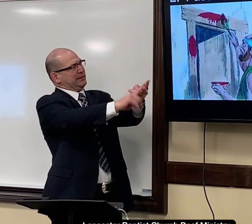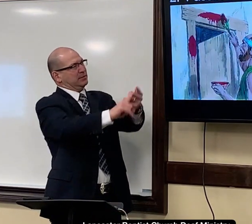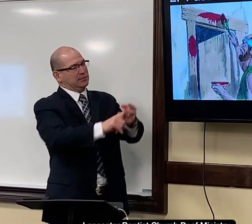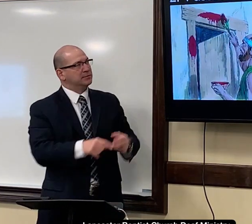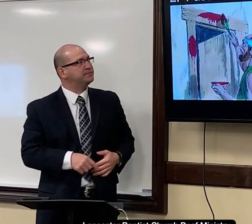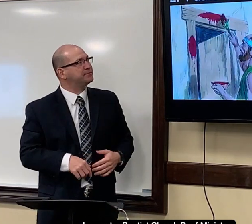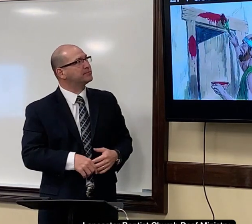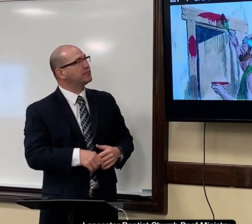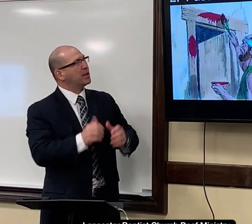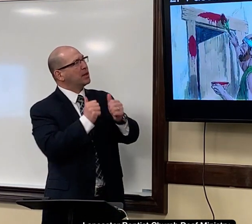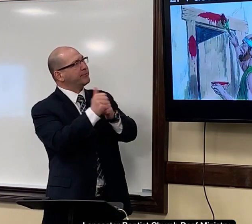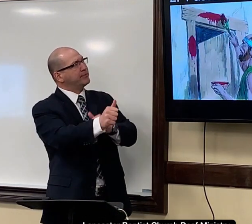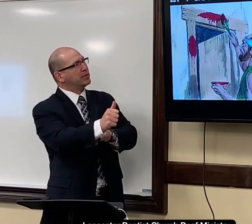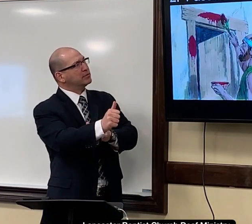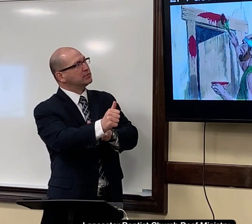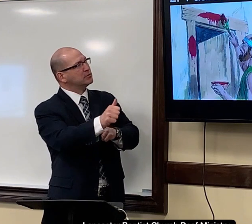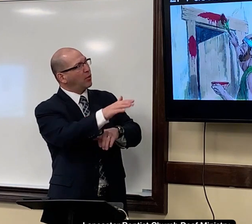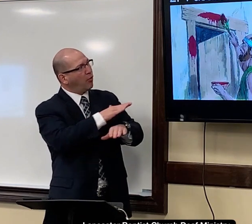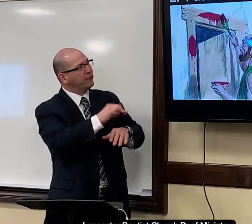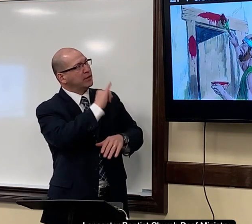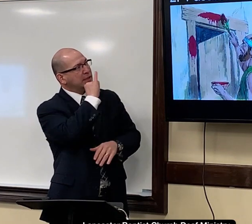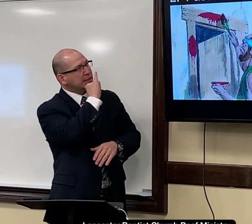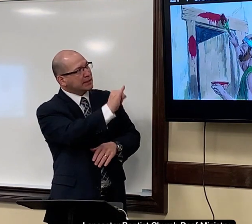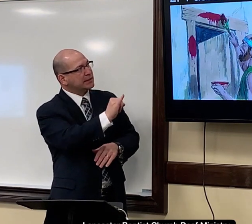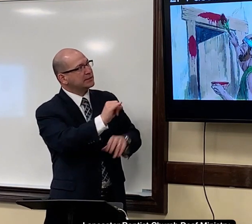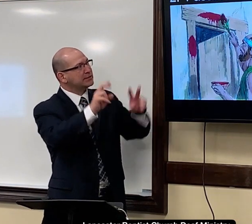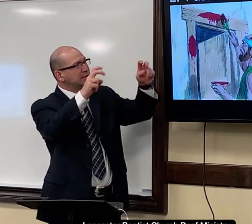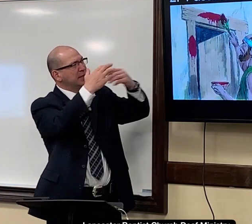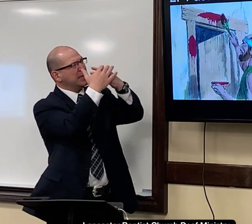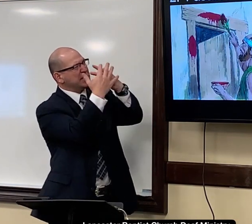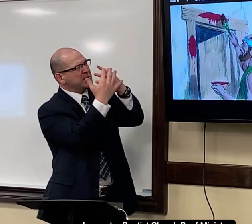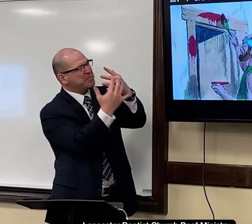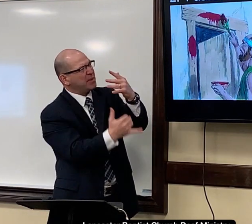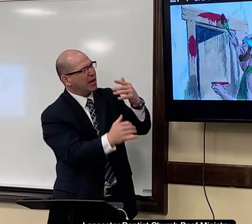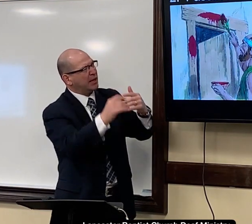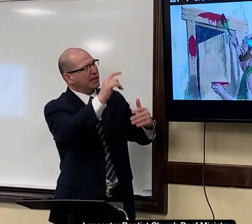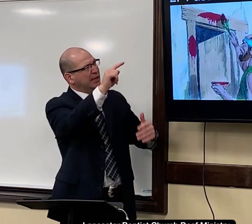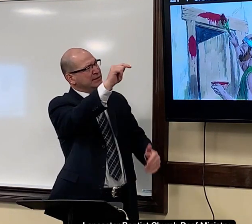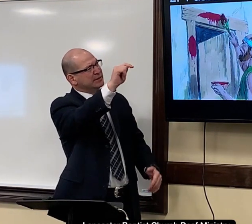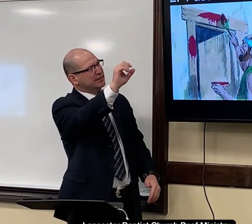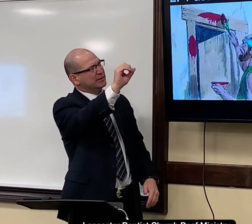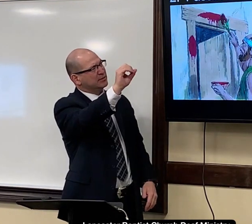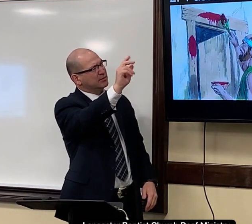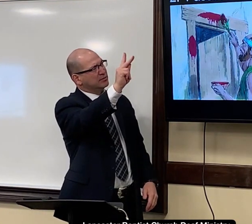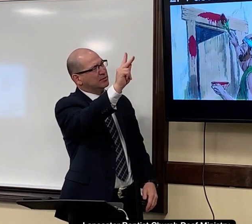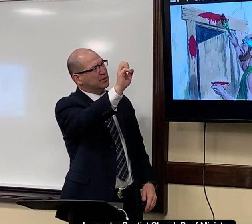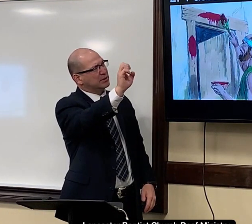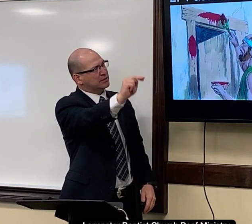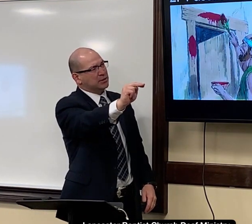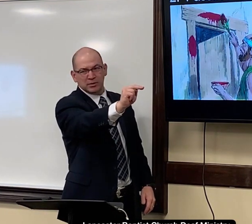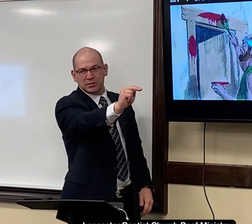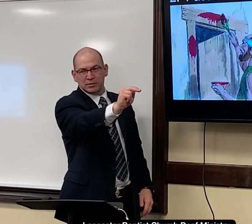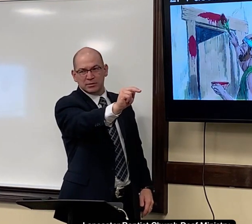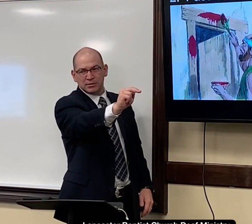so secondly notice the passover is a blood token